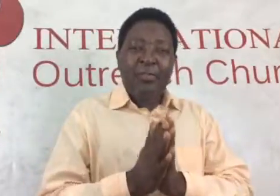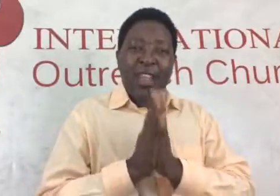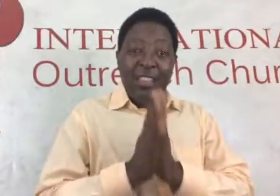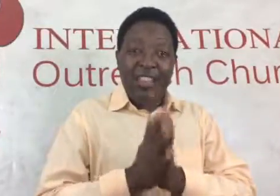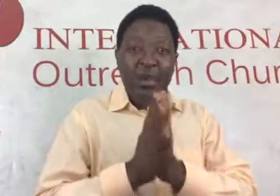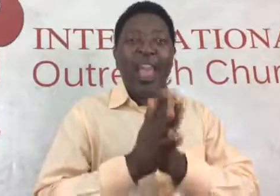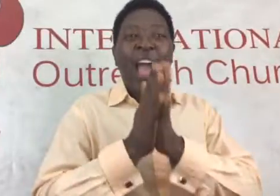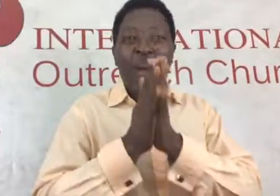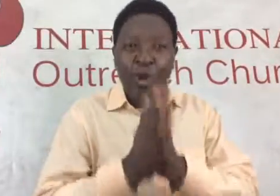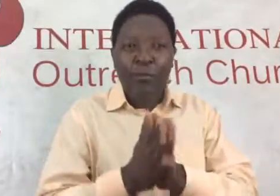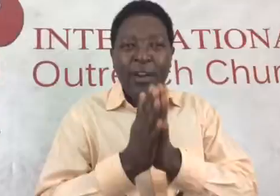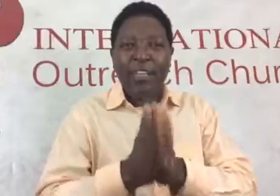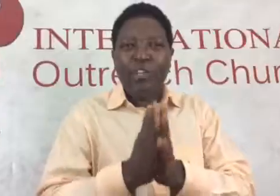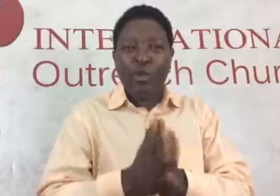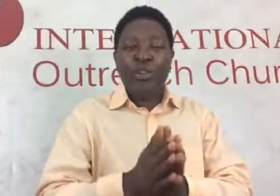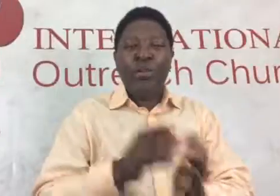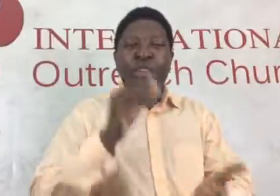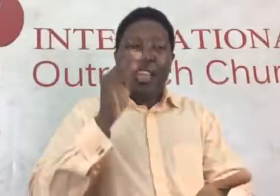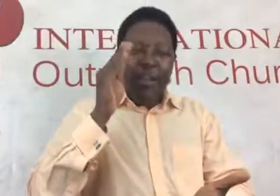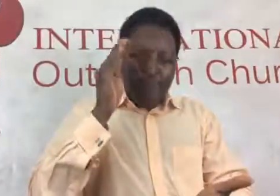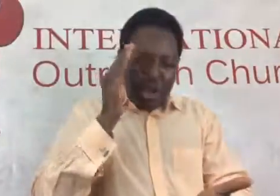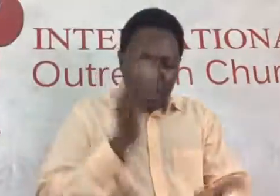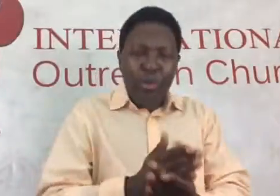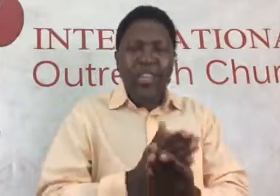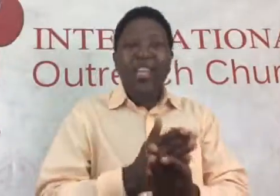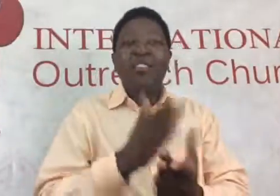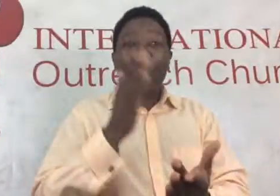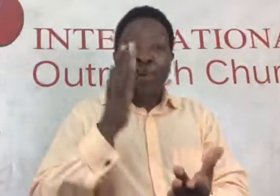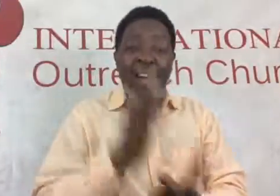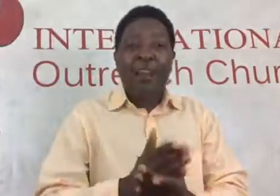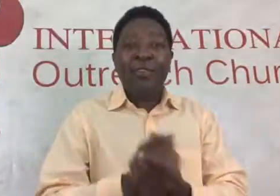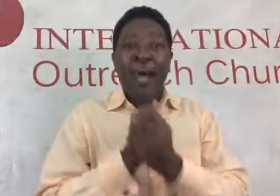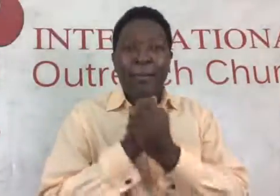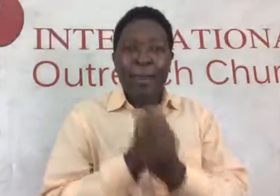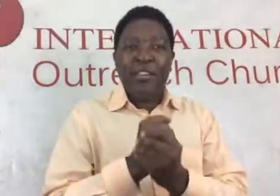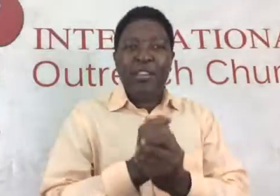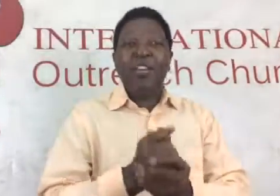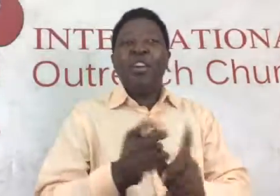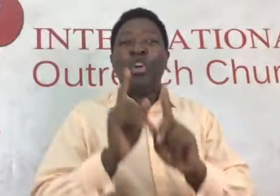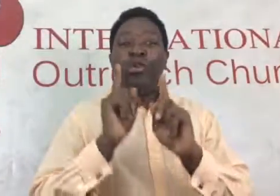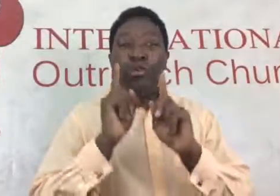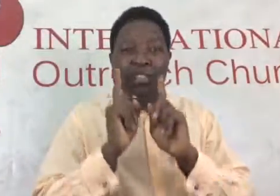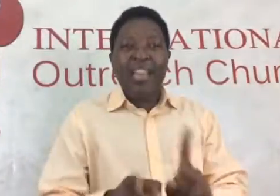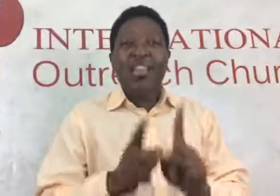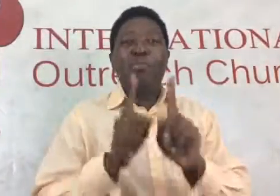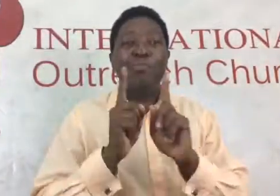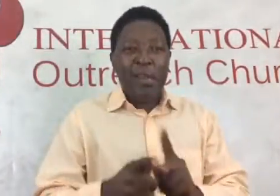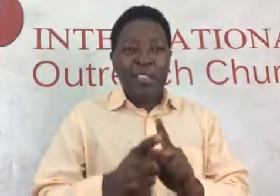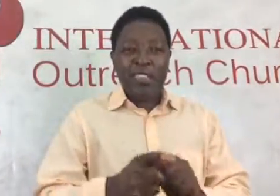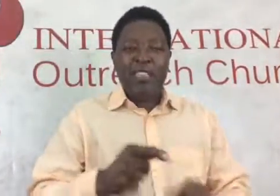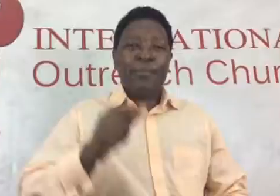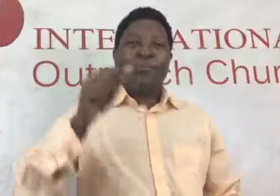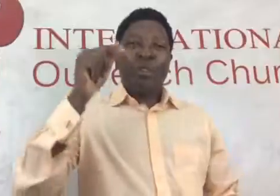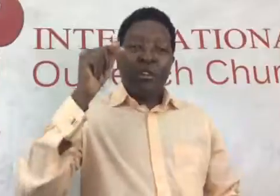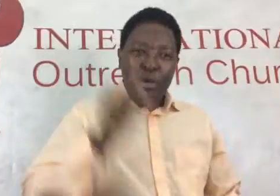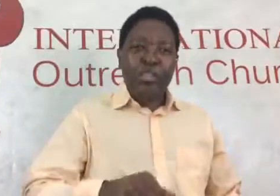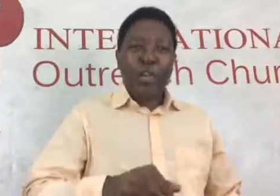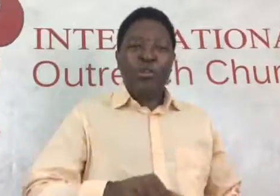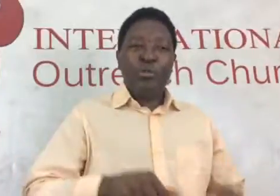And that's why I offer it to you. If you're looking to have a mentor who will take you places, reach out to